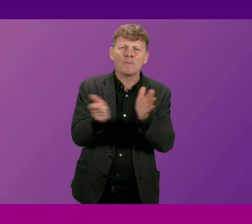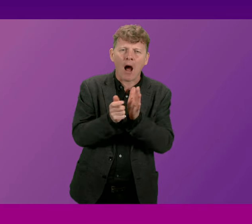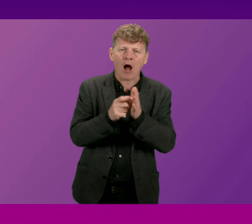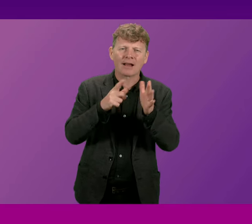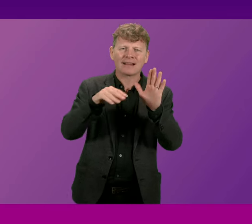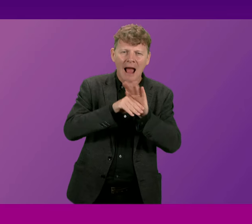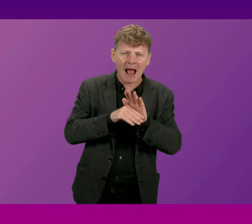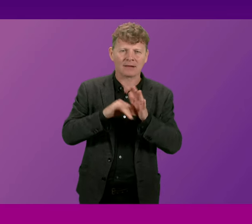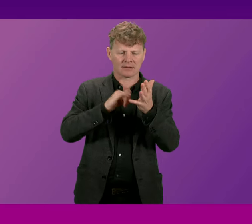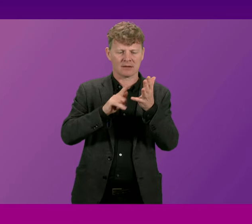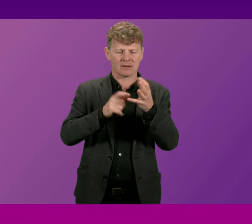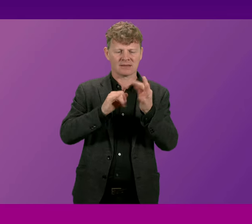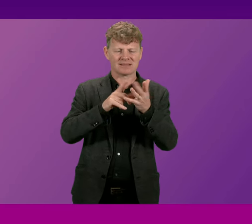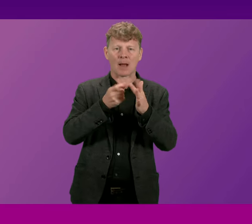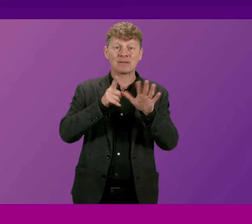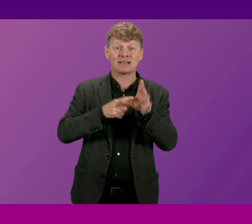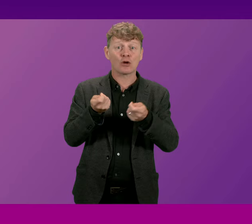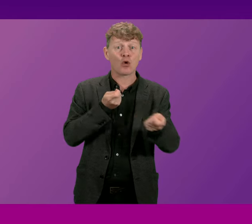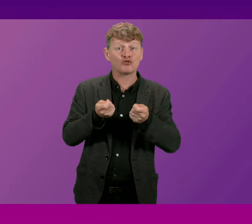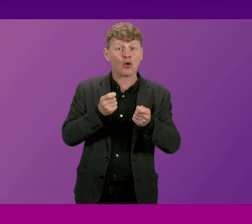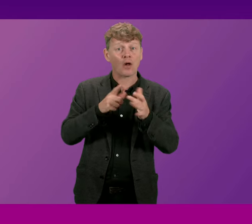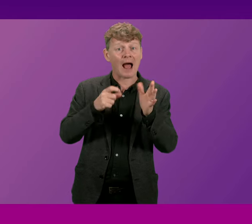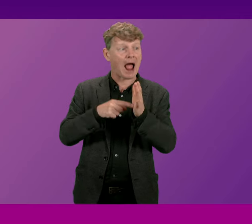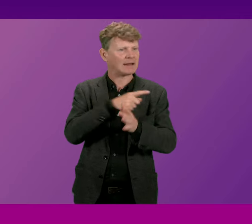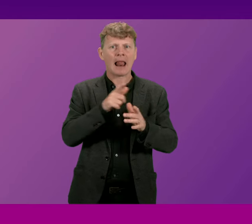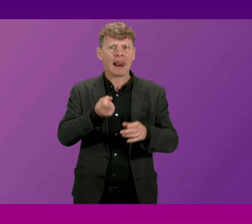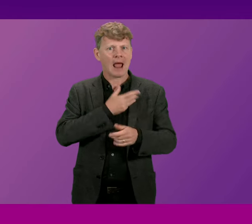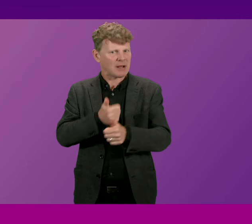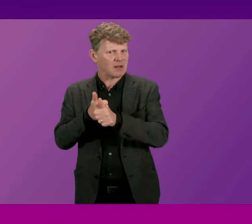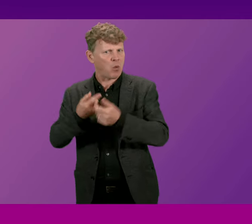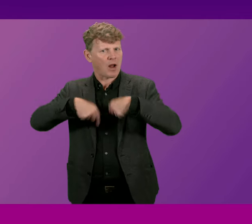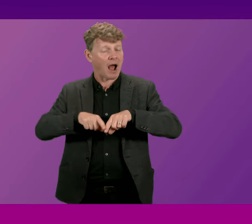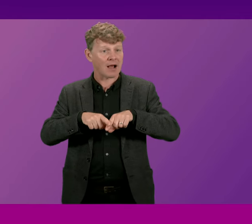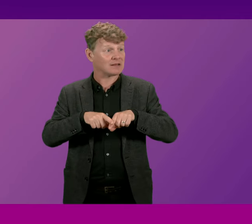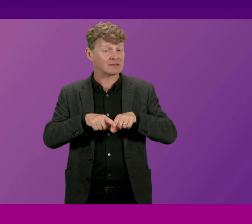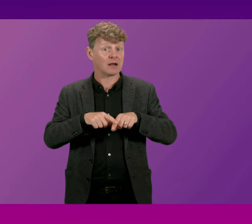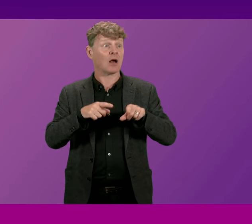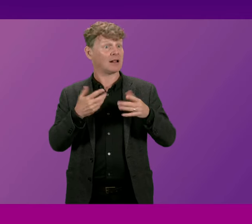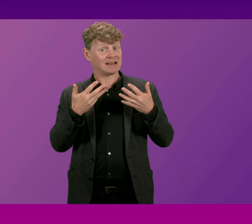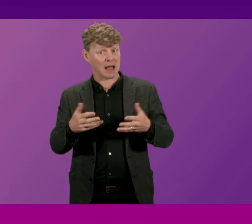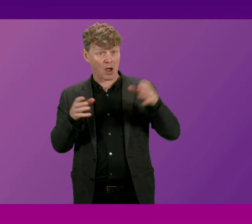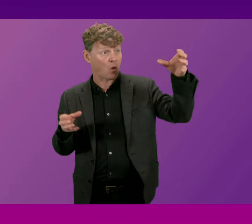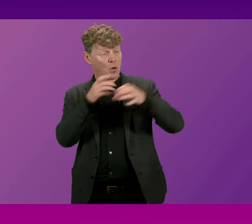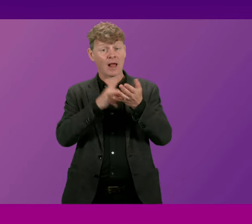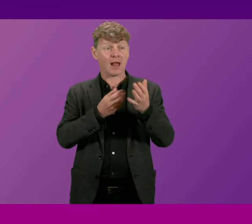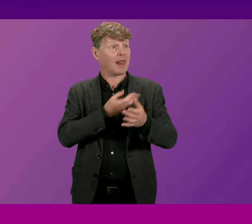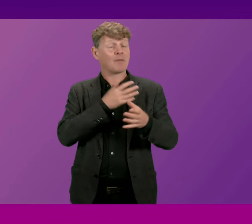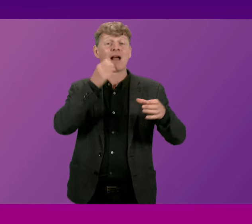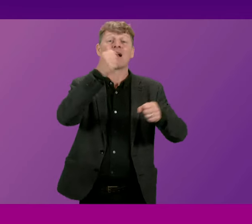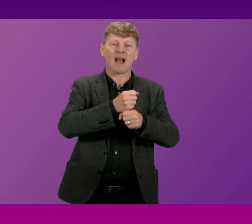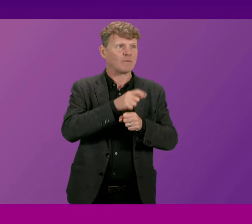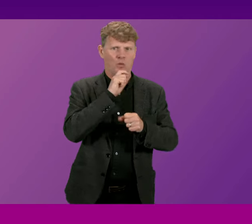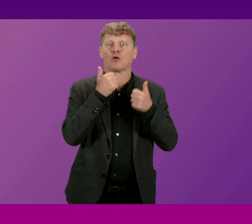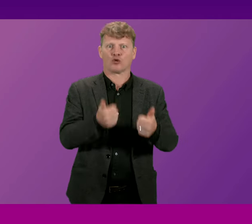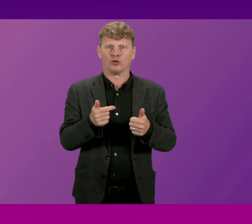see those provisions reversed and I think that would be a good thing if those provisions were to be reversed because they directly erode the powers of this